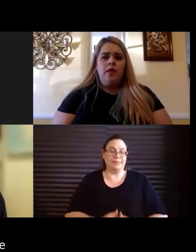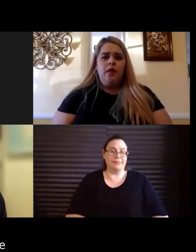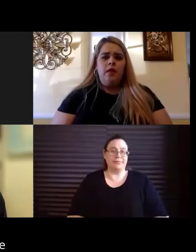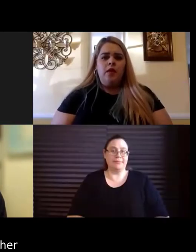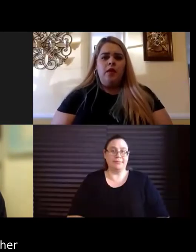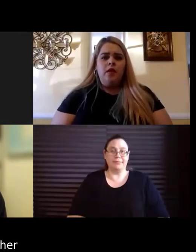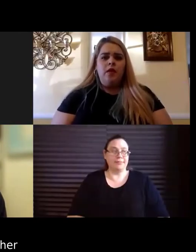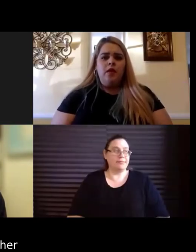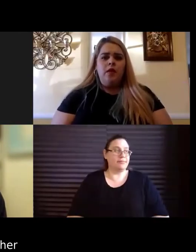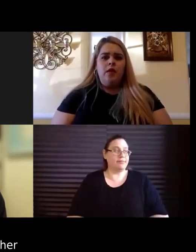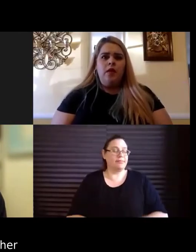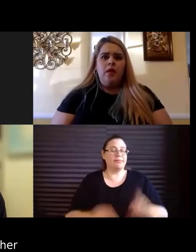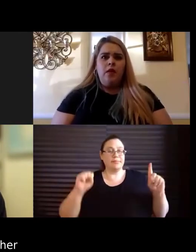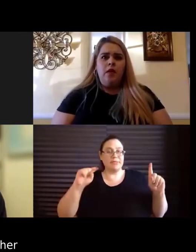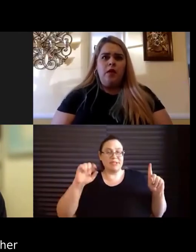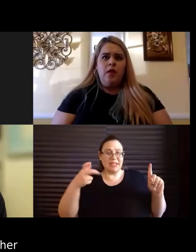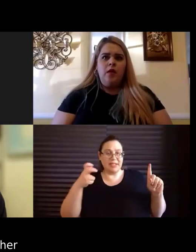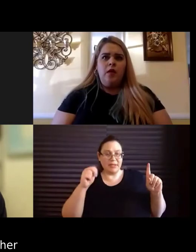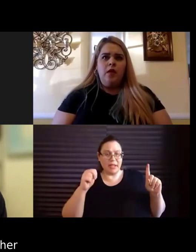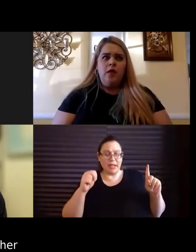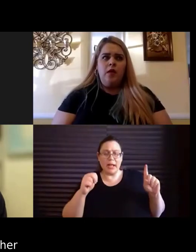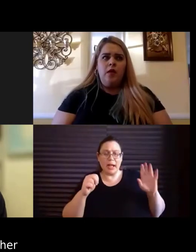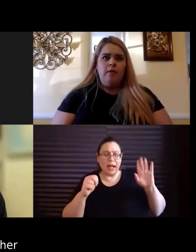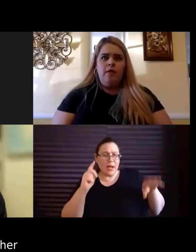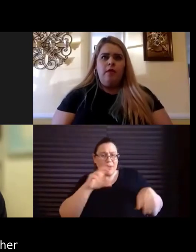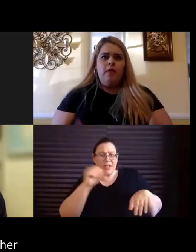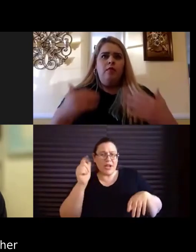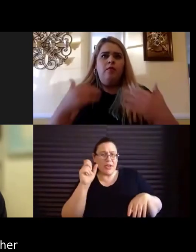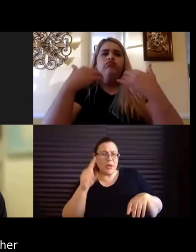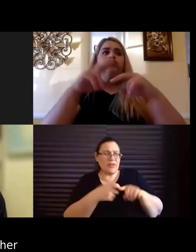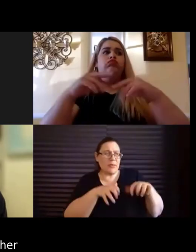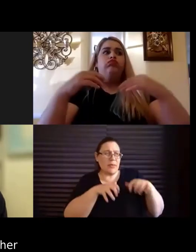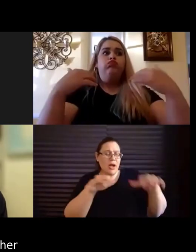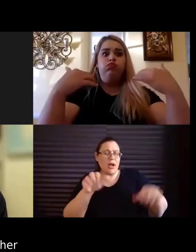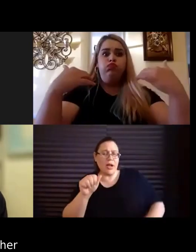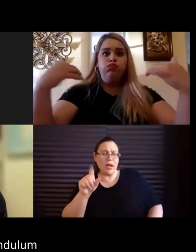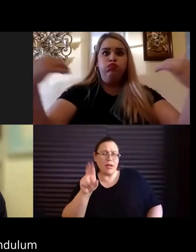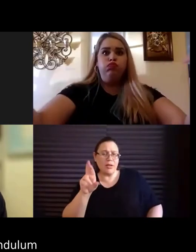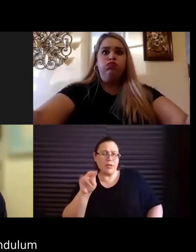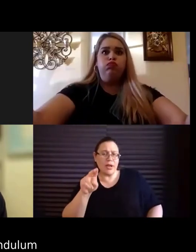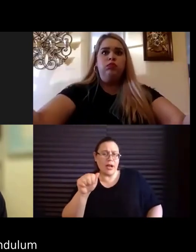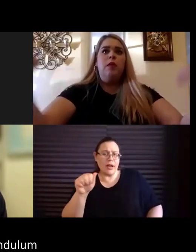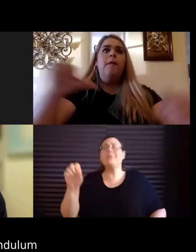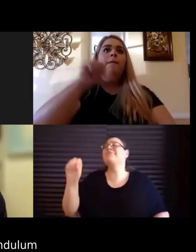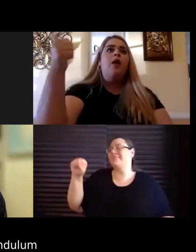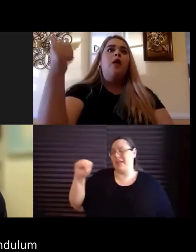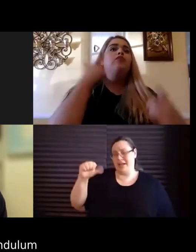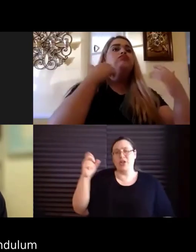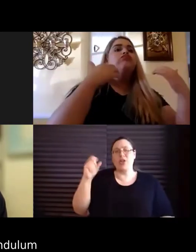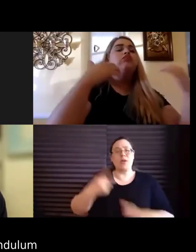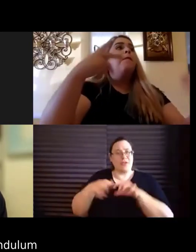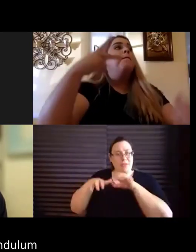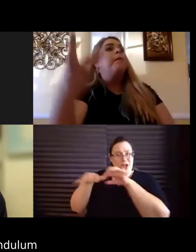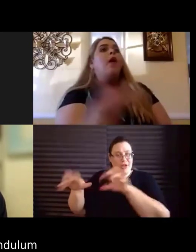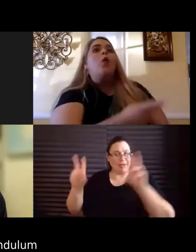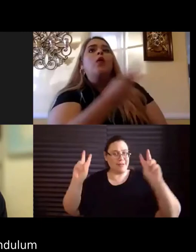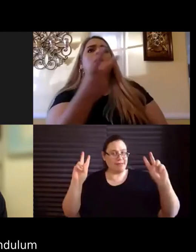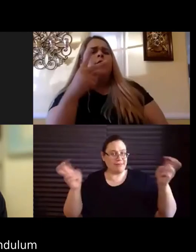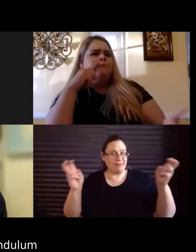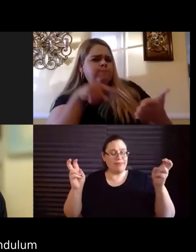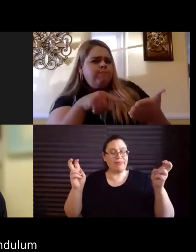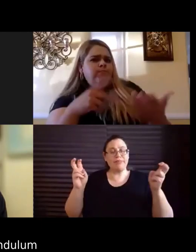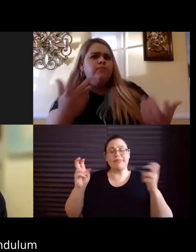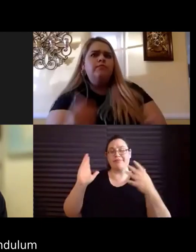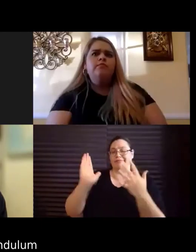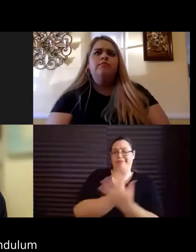John, think you had another audience question? Yes, there's another audience question. So it reads, the pendulum on